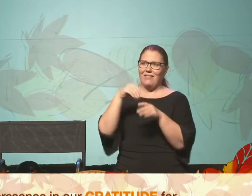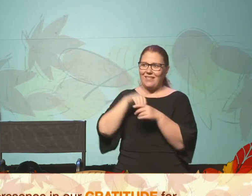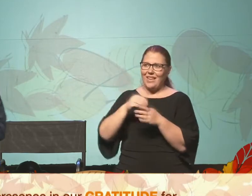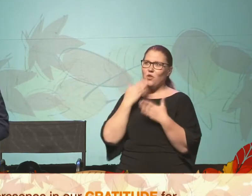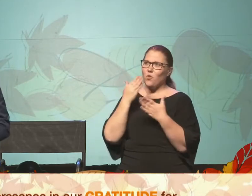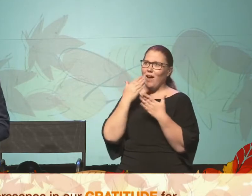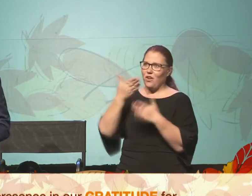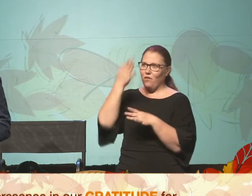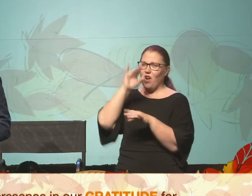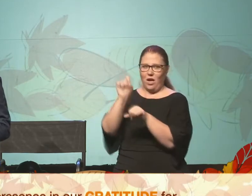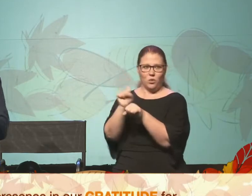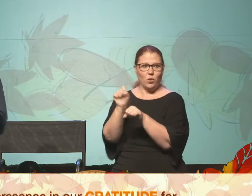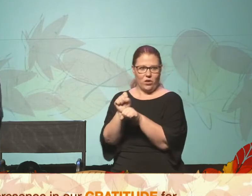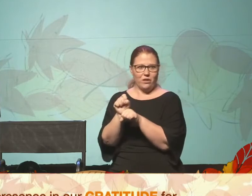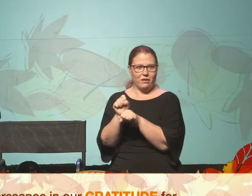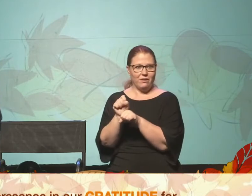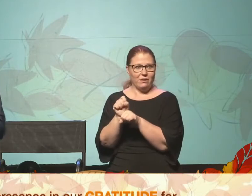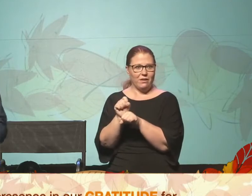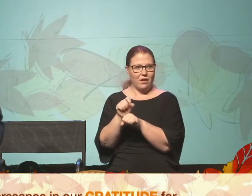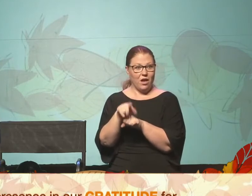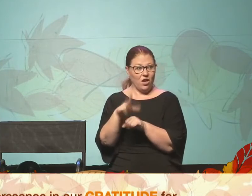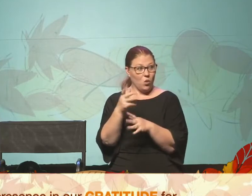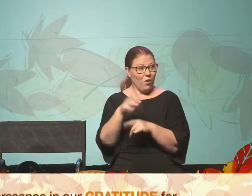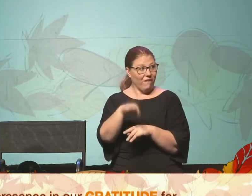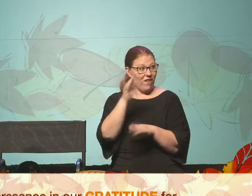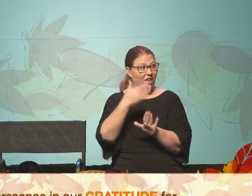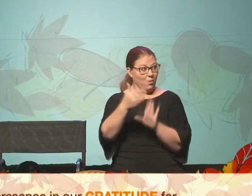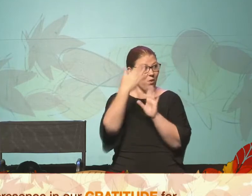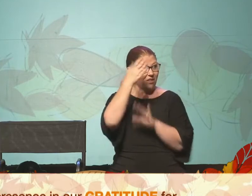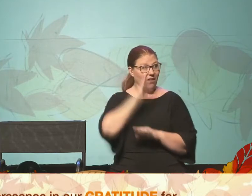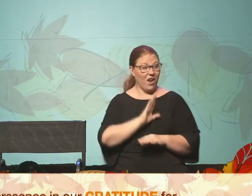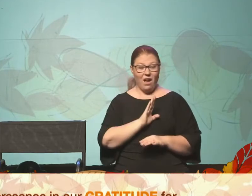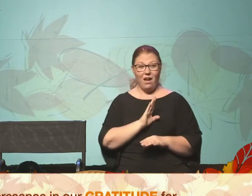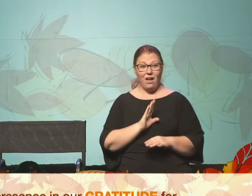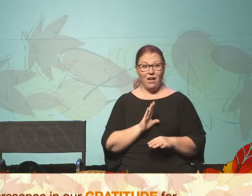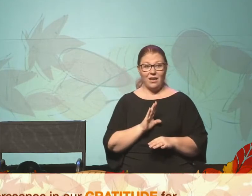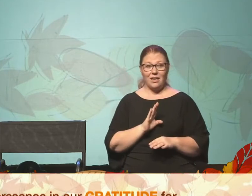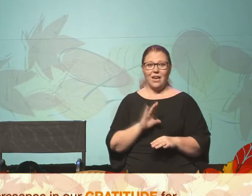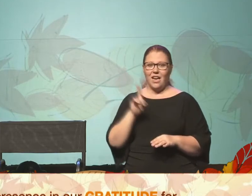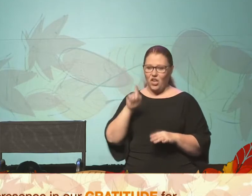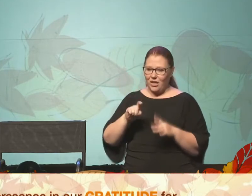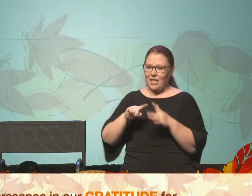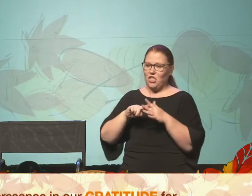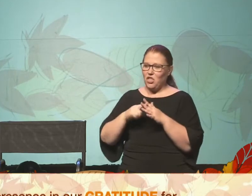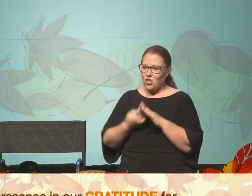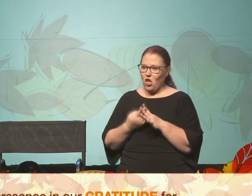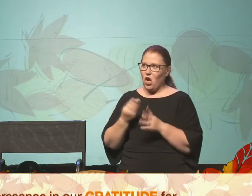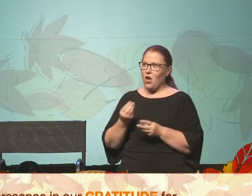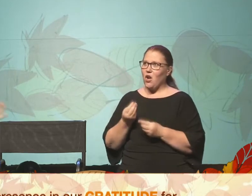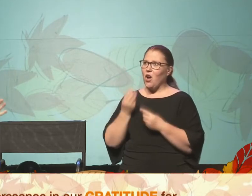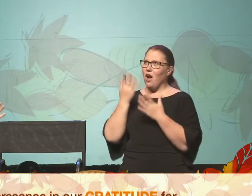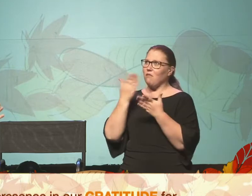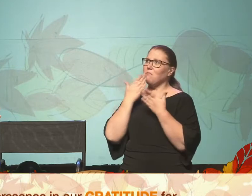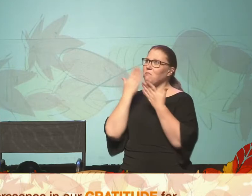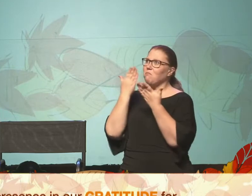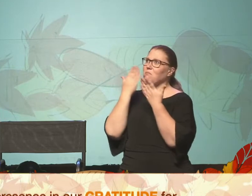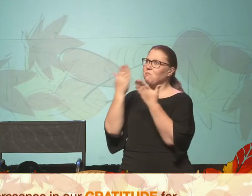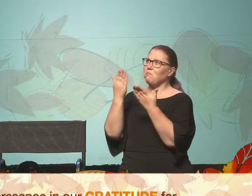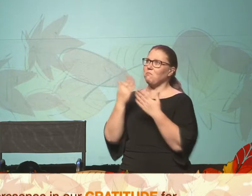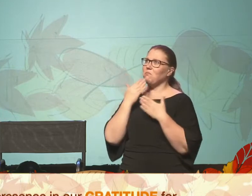God's work. You want to find the presence of God? Just start offering gratitude.